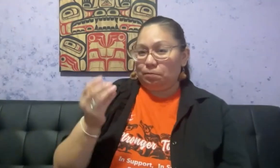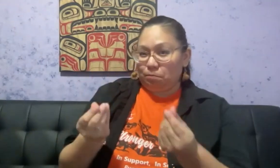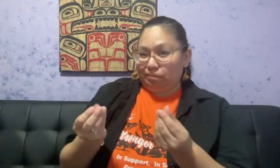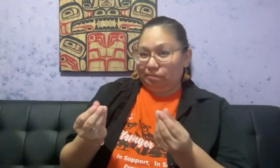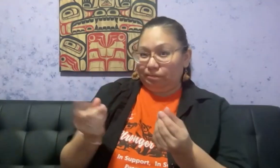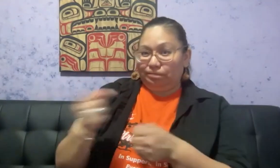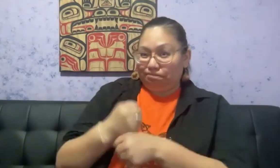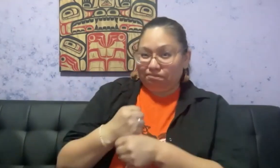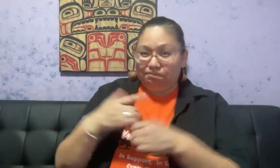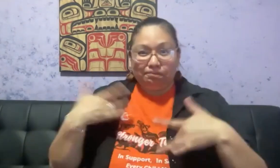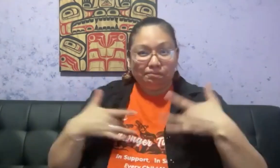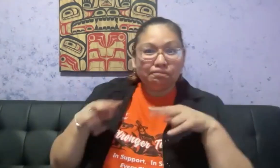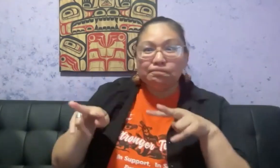It was made of orange fabric.